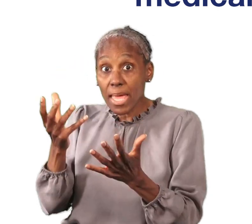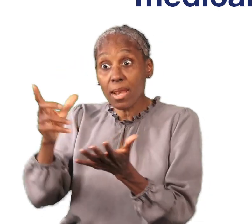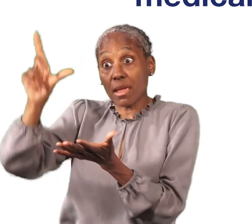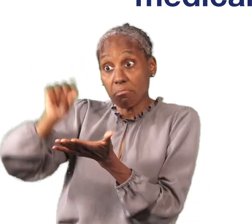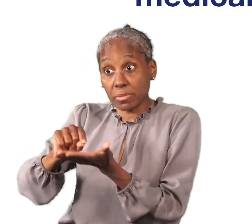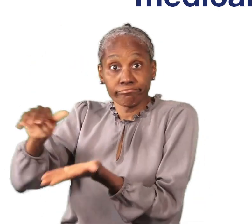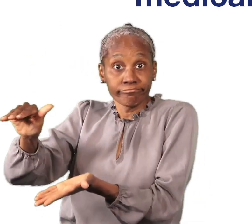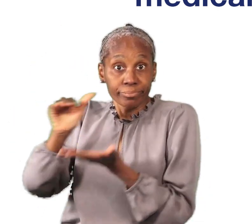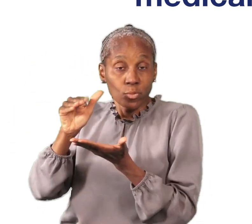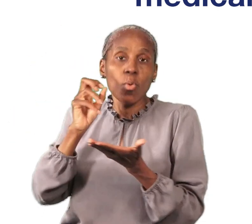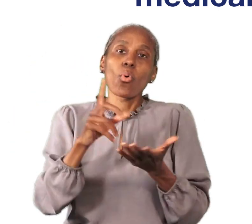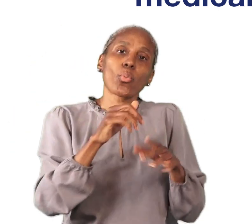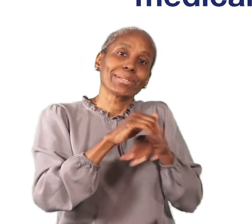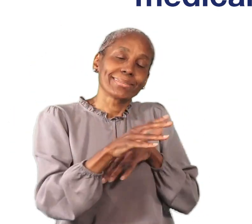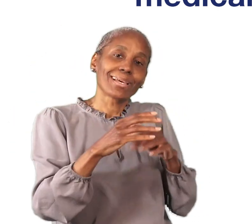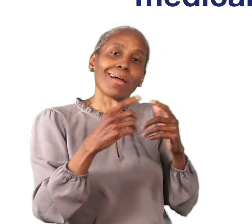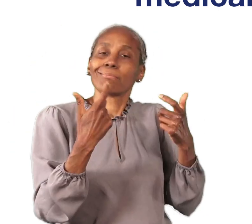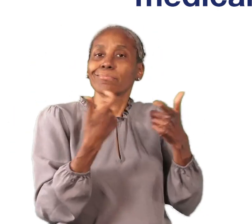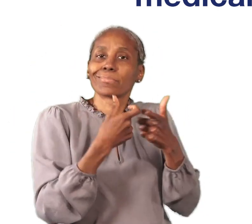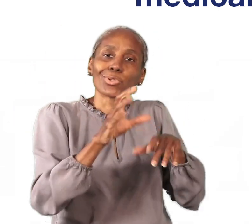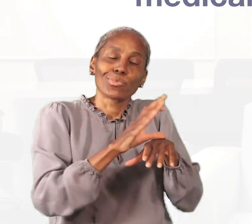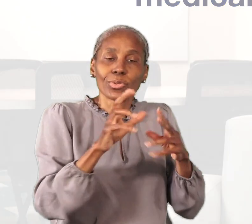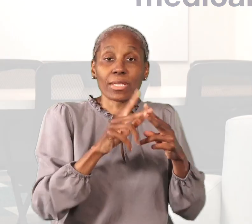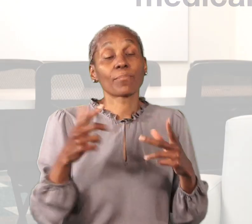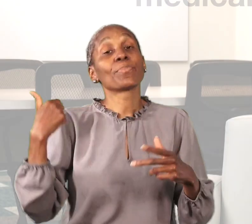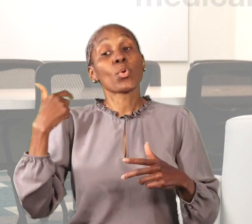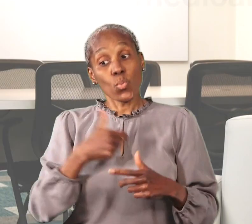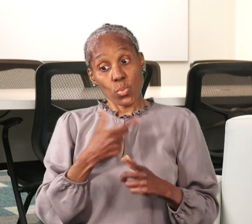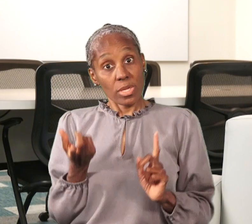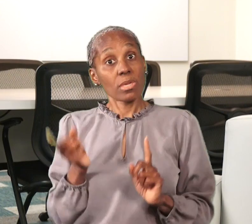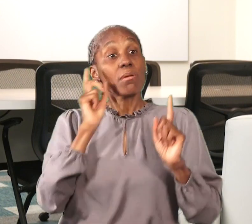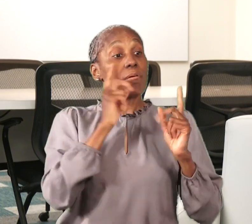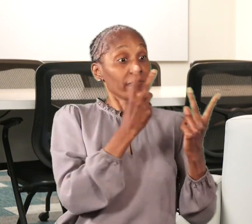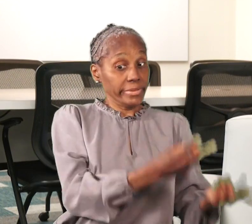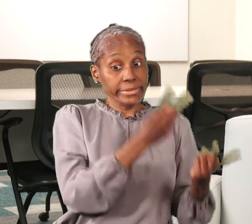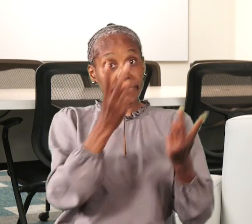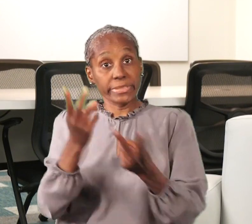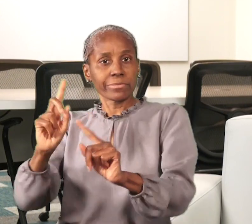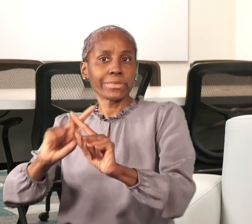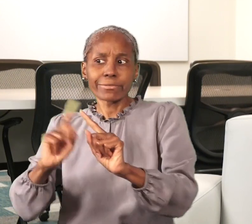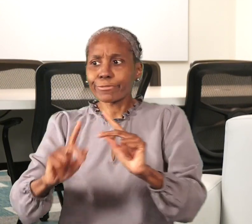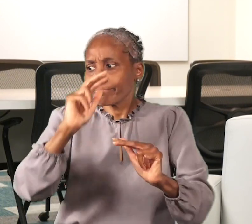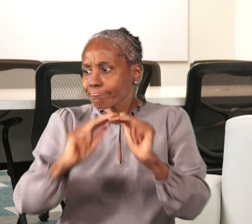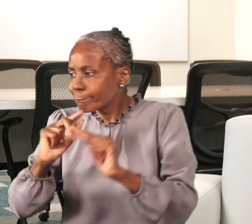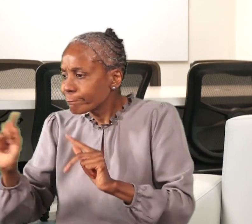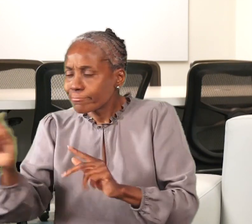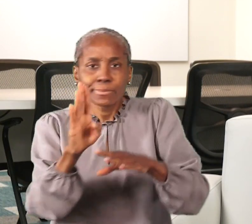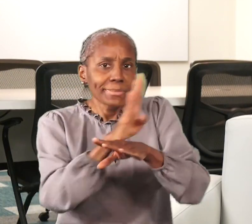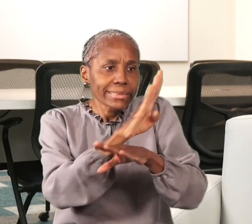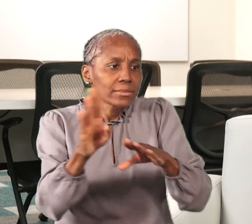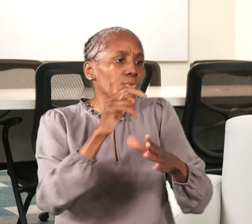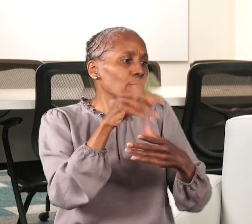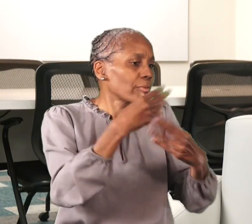to order in bulk or we can send them electronically. We do presentations for entities in your area